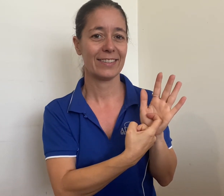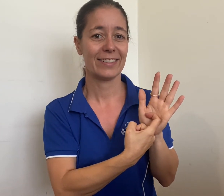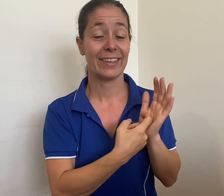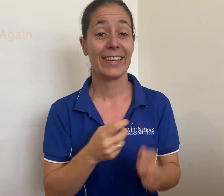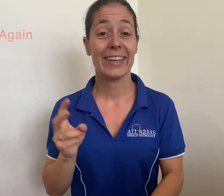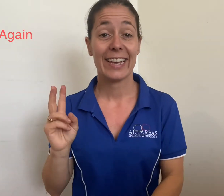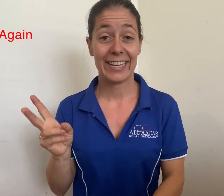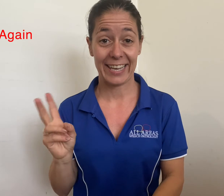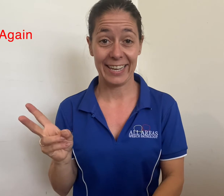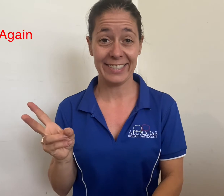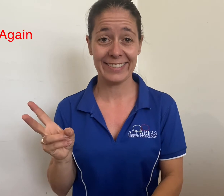Again